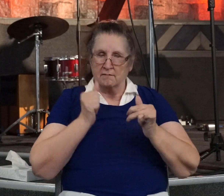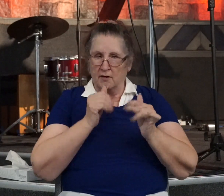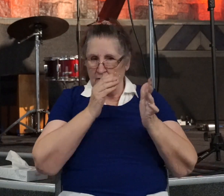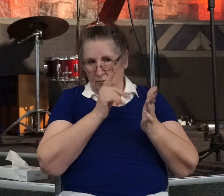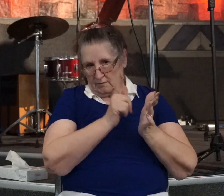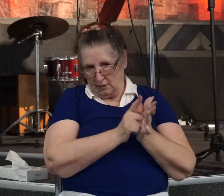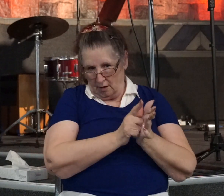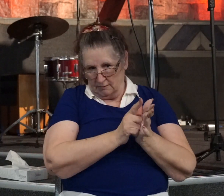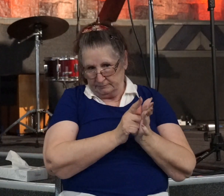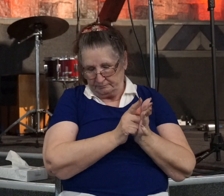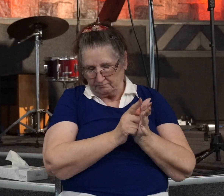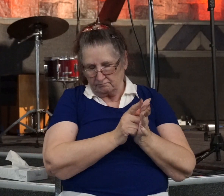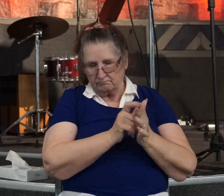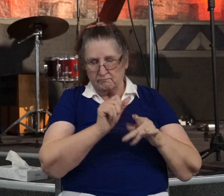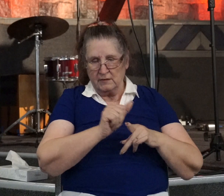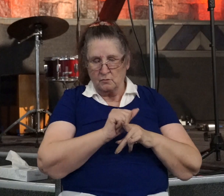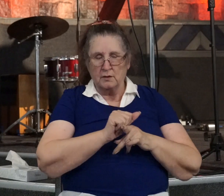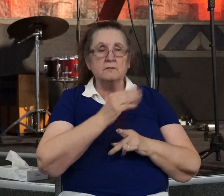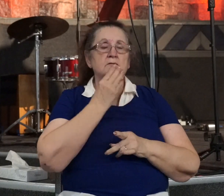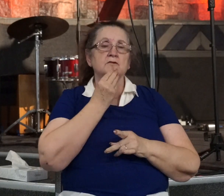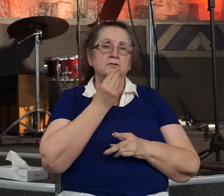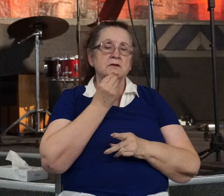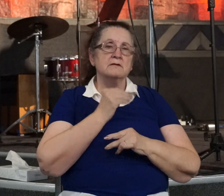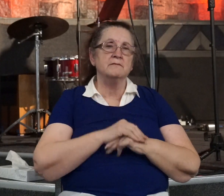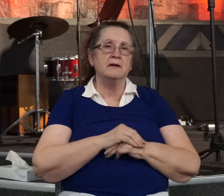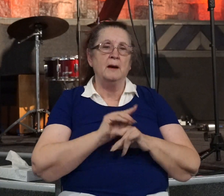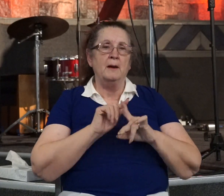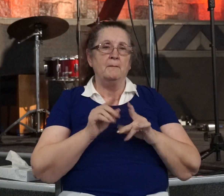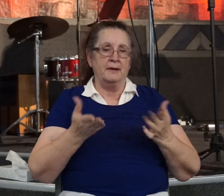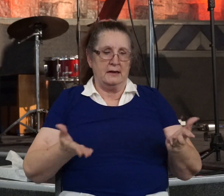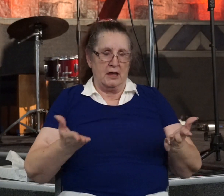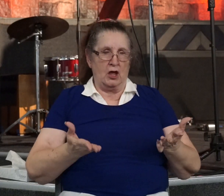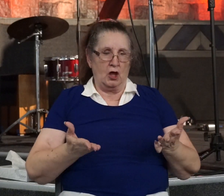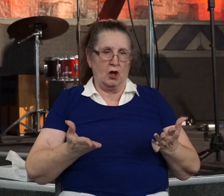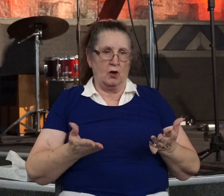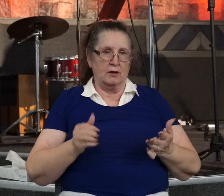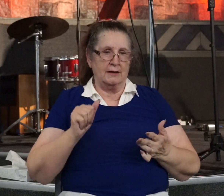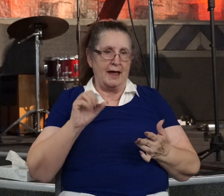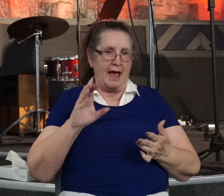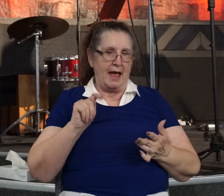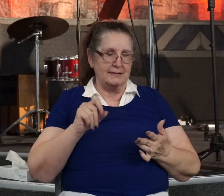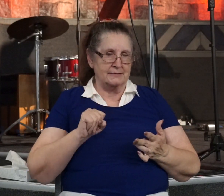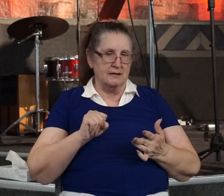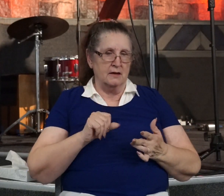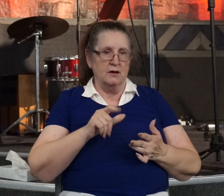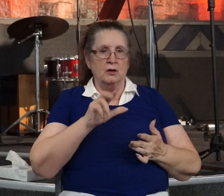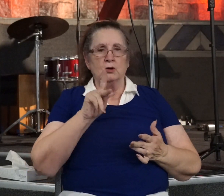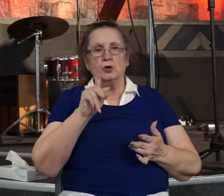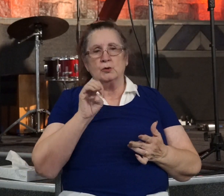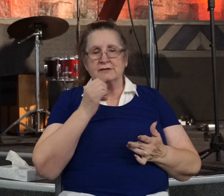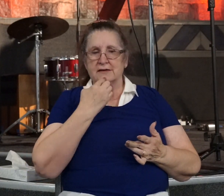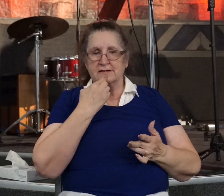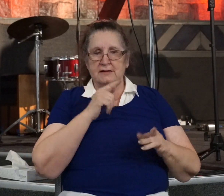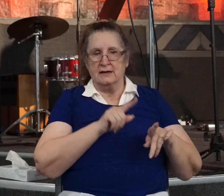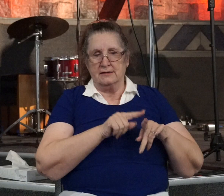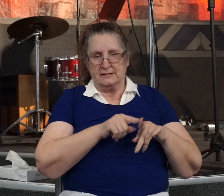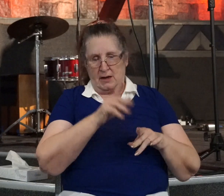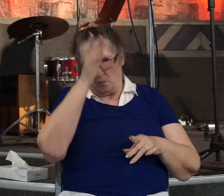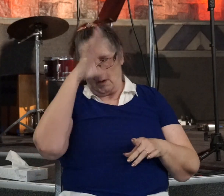So he practiced Judaism. But here in our text in Acts, Luke tells us that this same Ananias was now